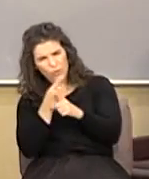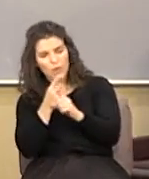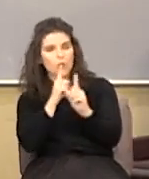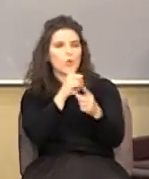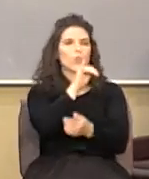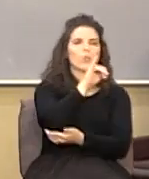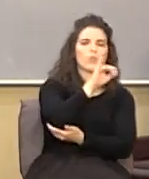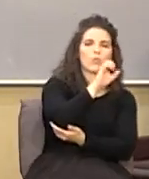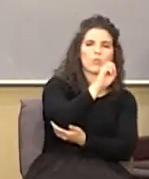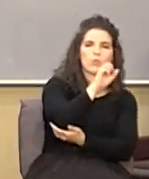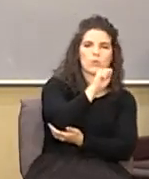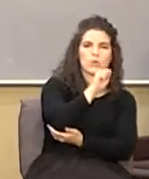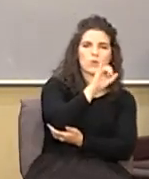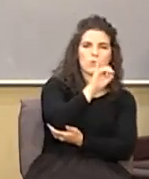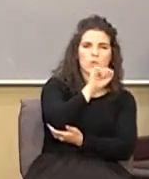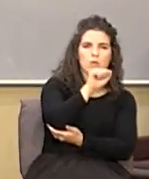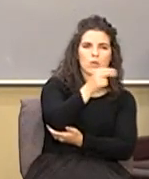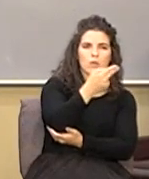me to Isaiah 14.